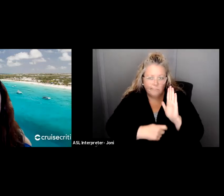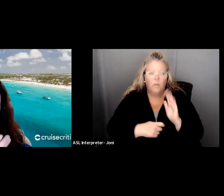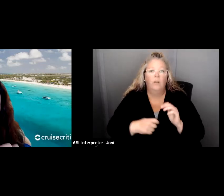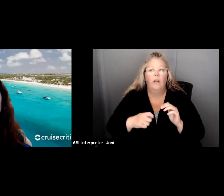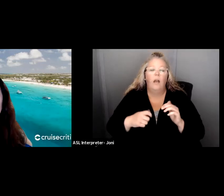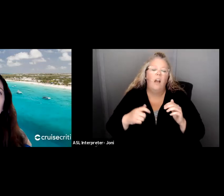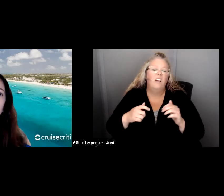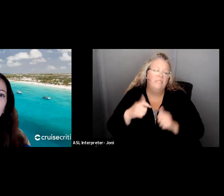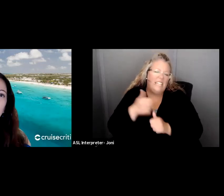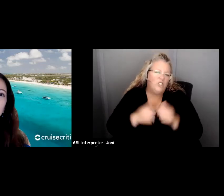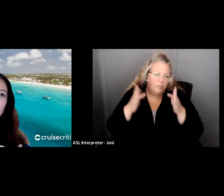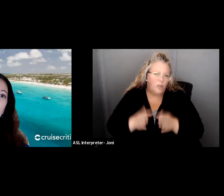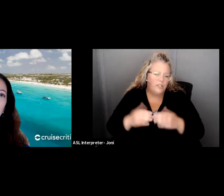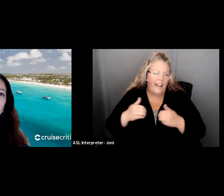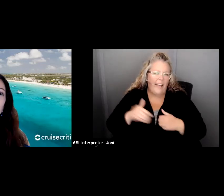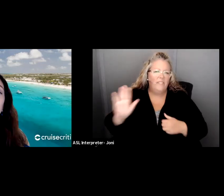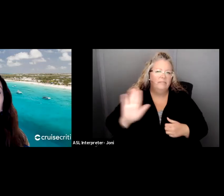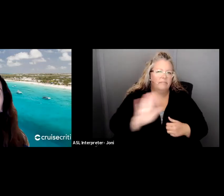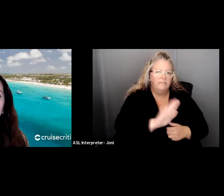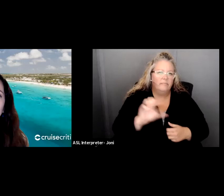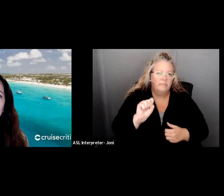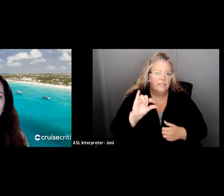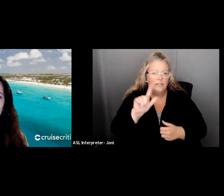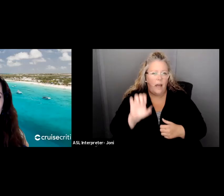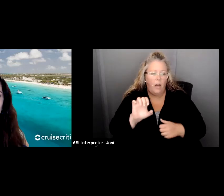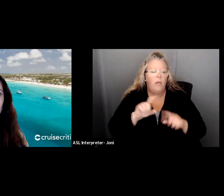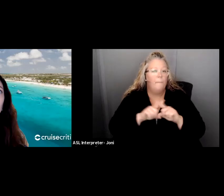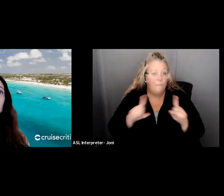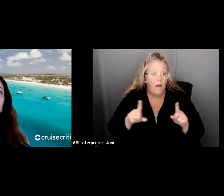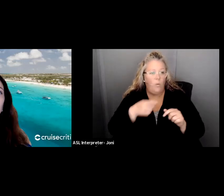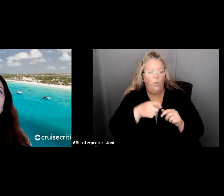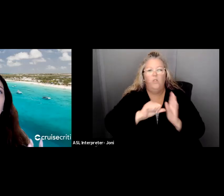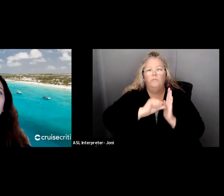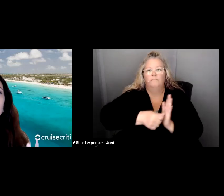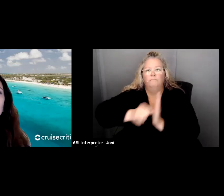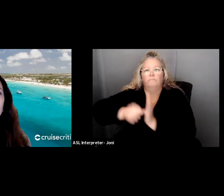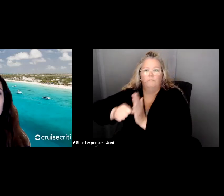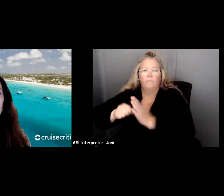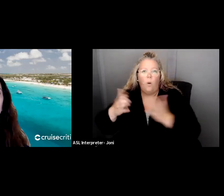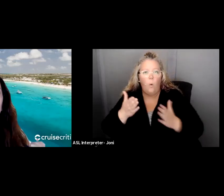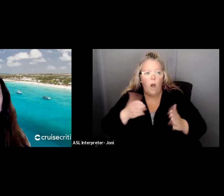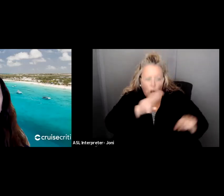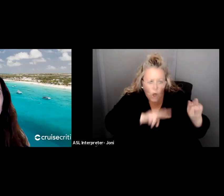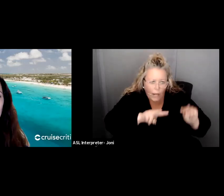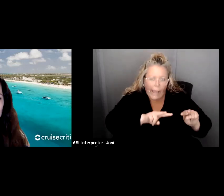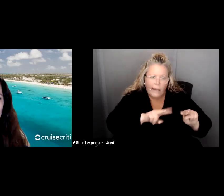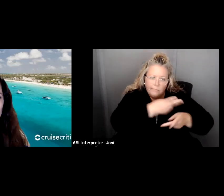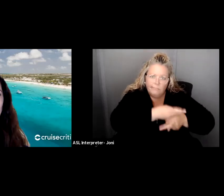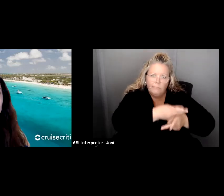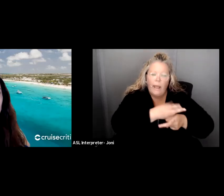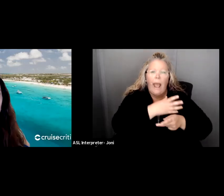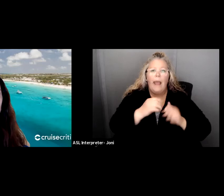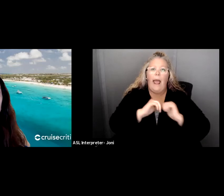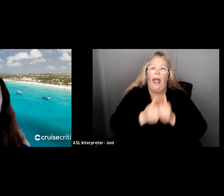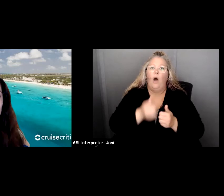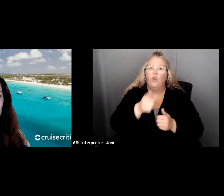see these are the things that you should look at. And the most important thing I like to cover is how can you make sure that this is a living document